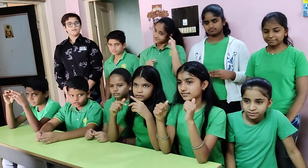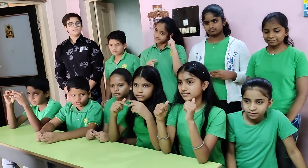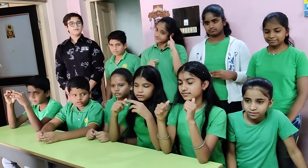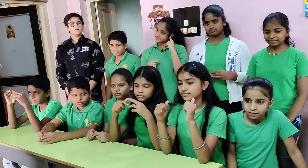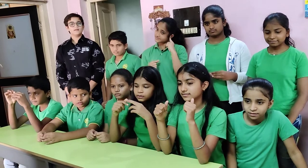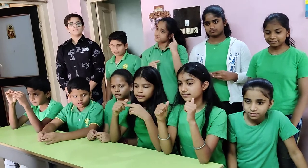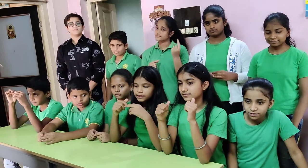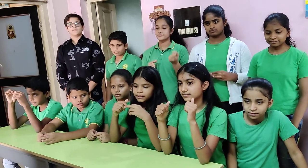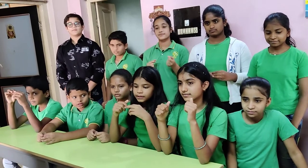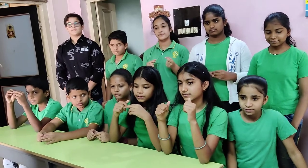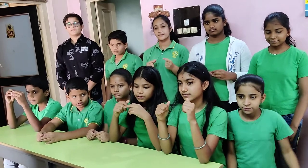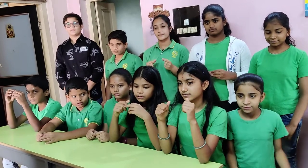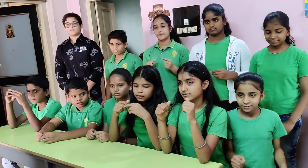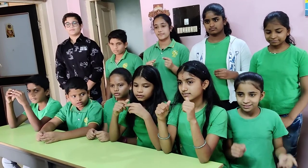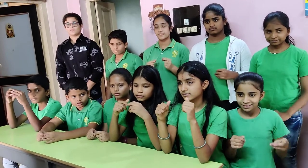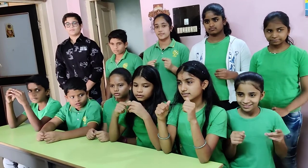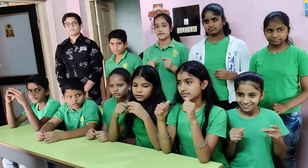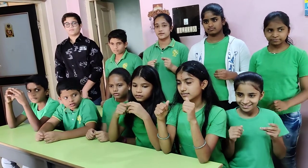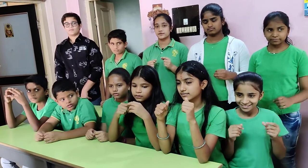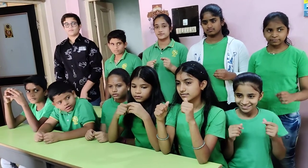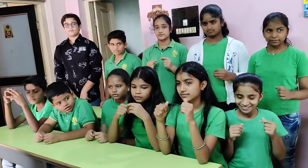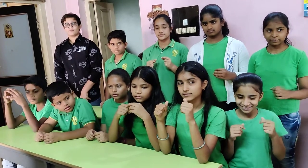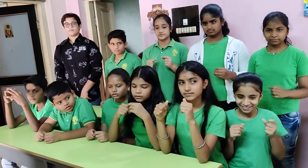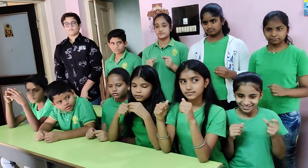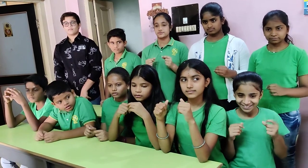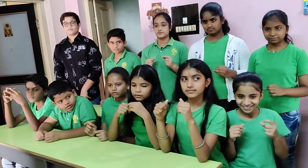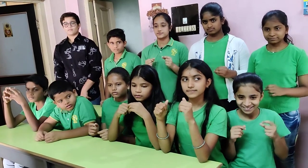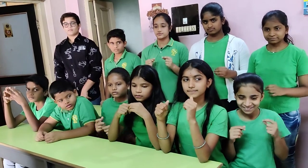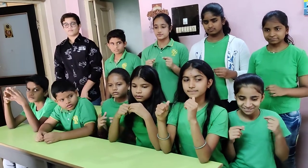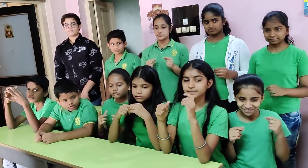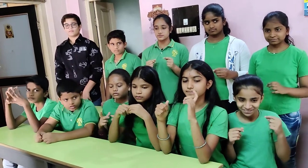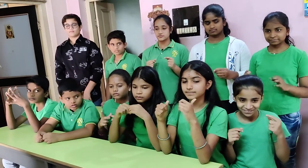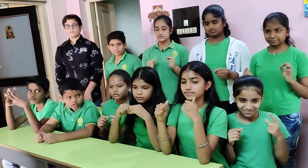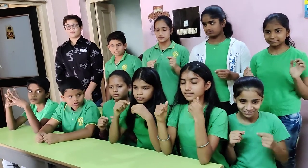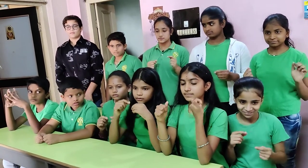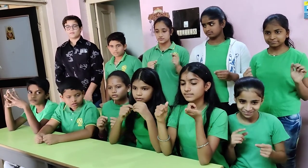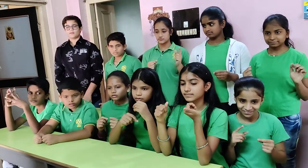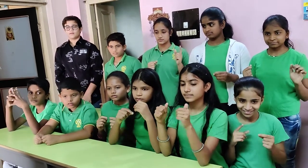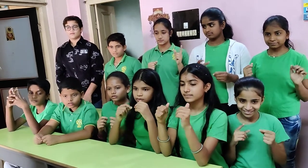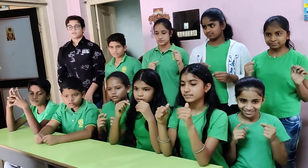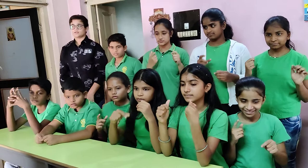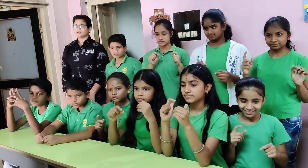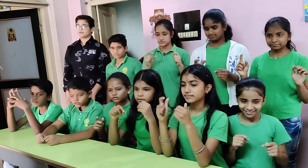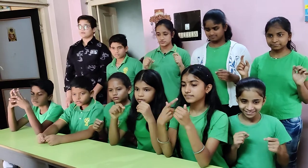980. Correct answer. Next sum. 617, 98,